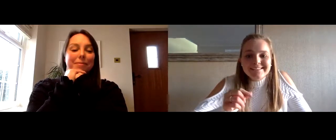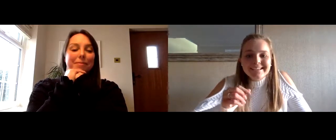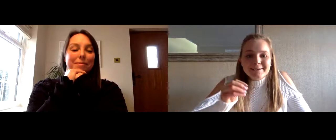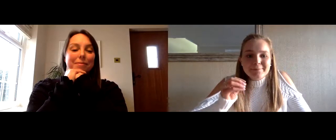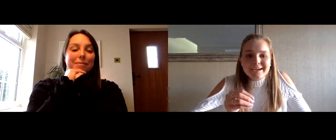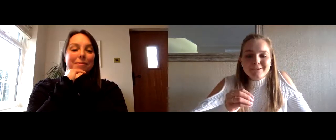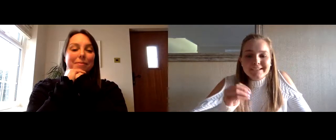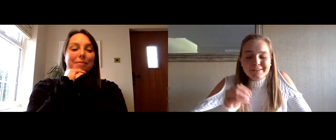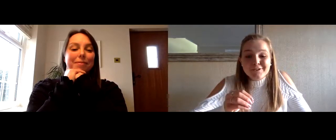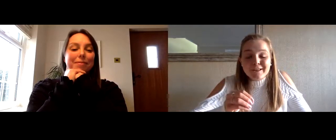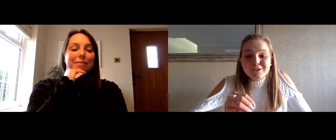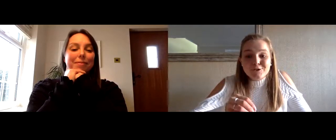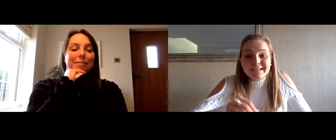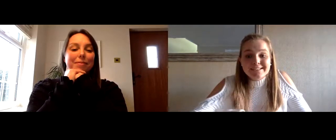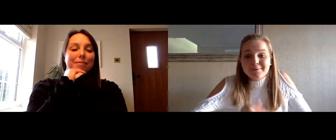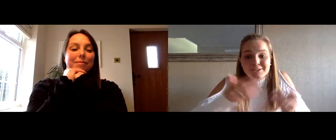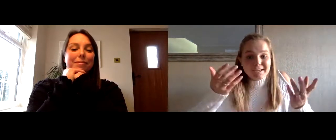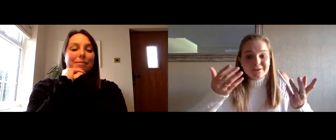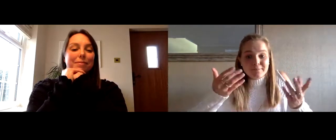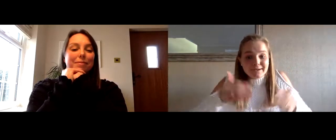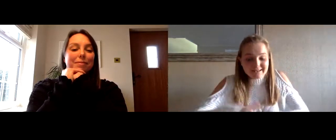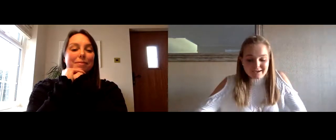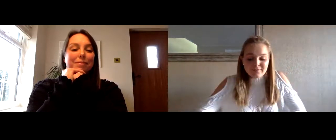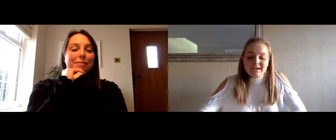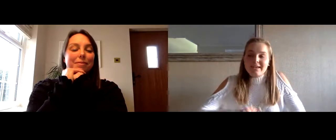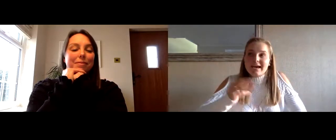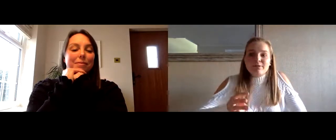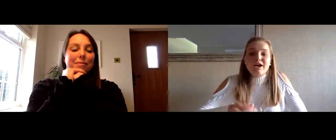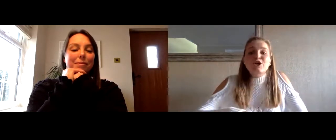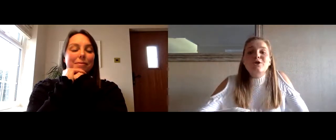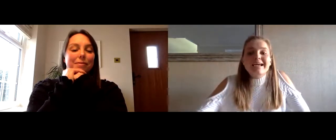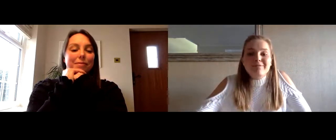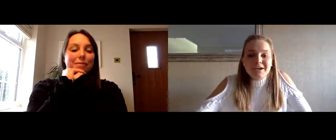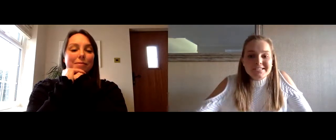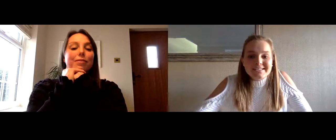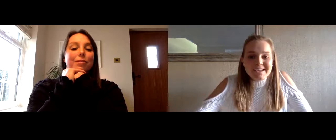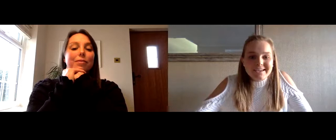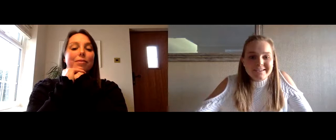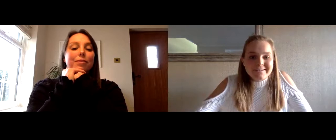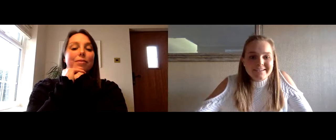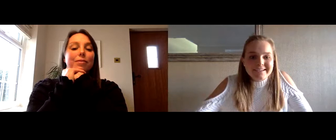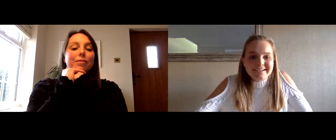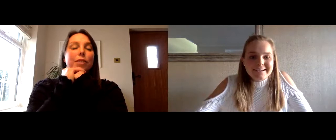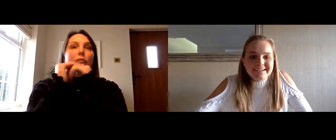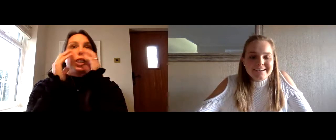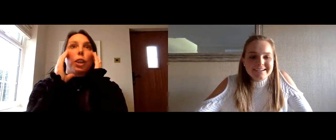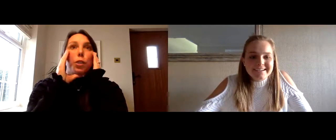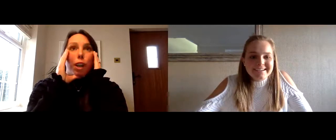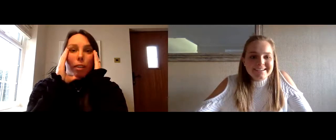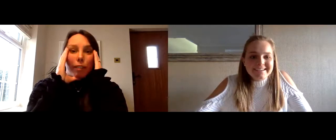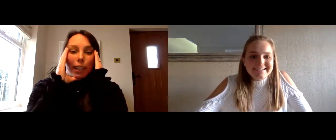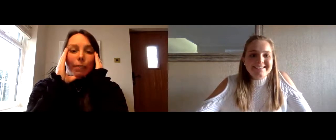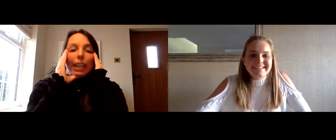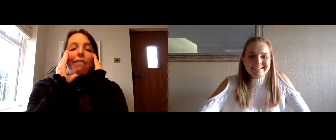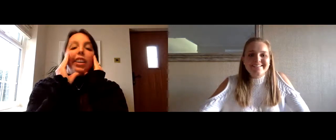gymnast to be included in the short list which is incredible in itself you came third who came first and second so